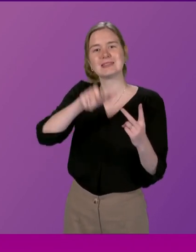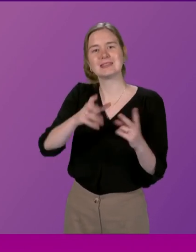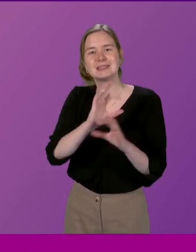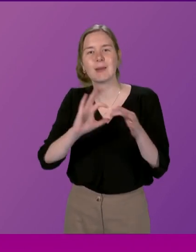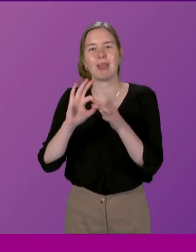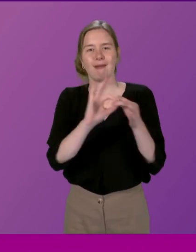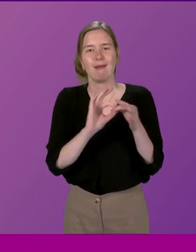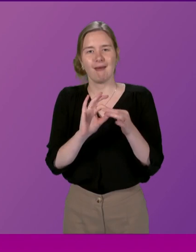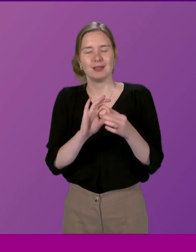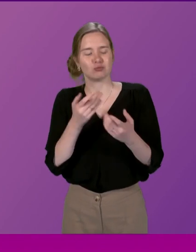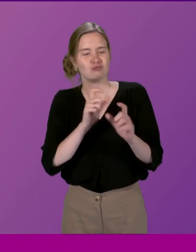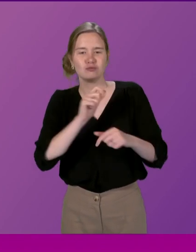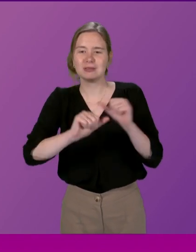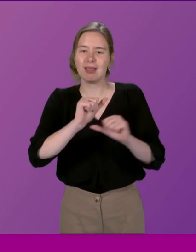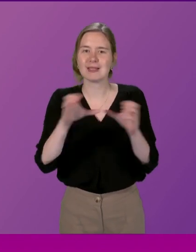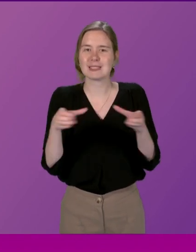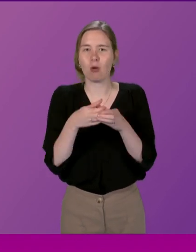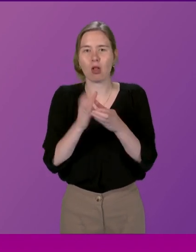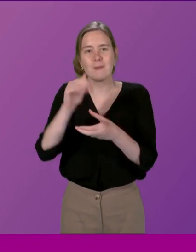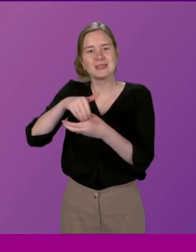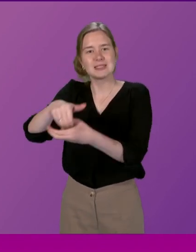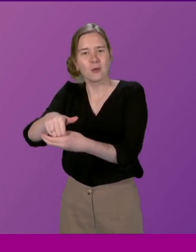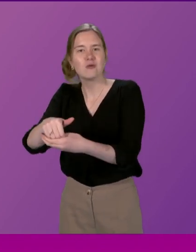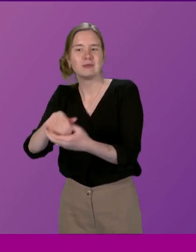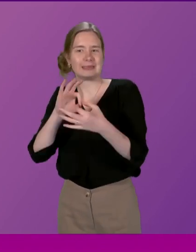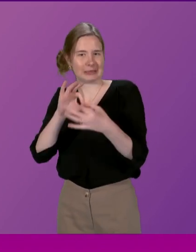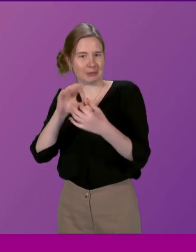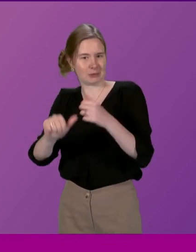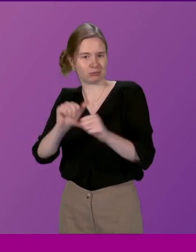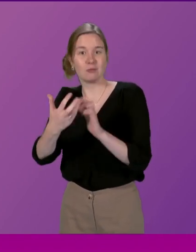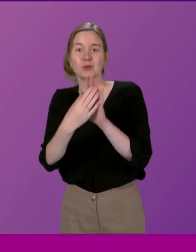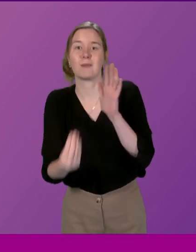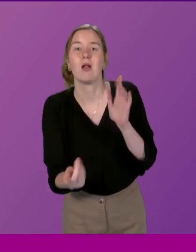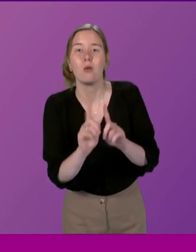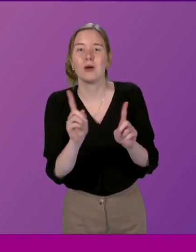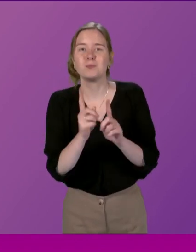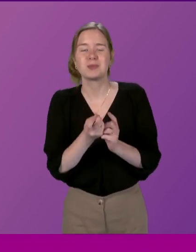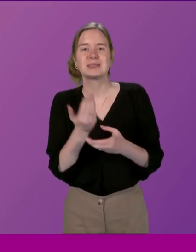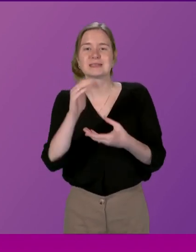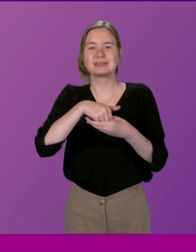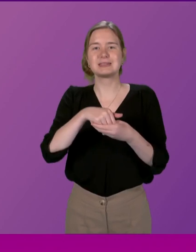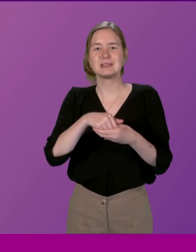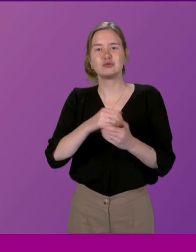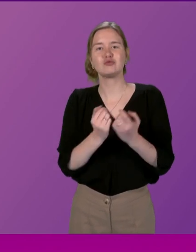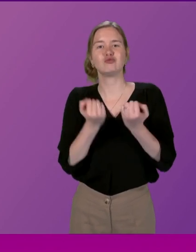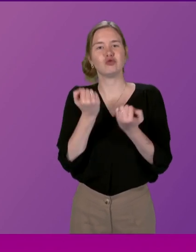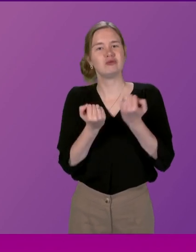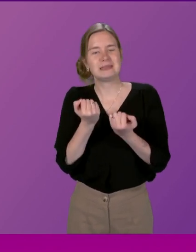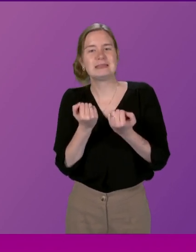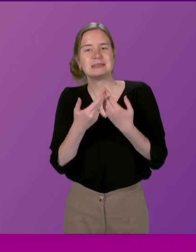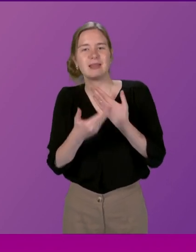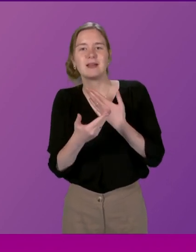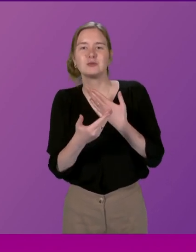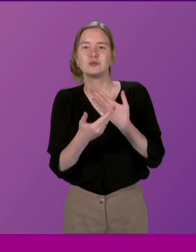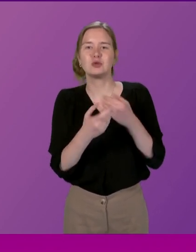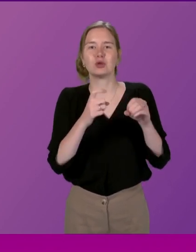and we routinely run small-scale participatory engagements. For example, we ran a citizen's jury on the proposed use